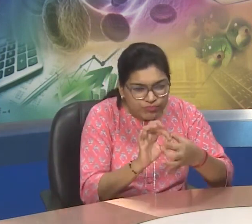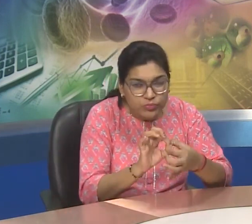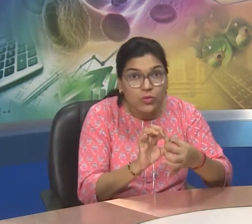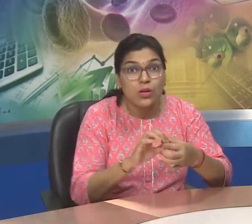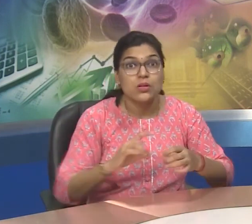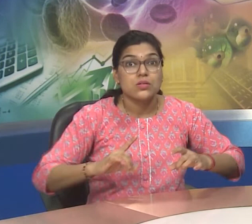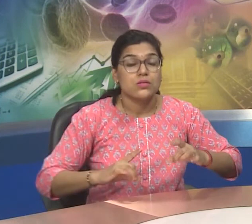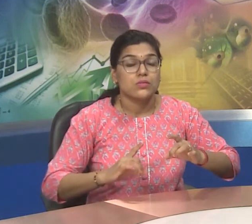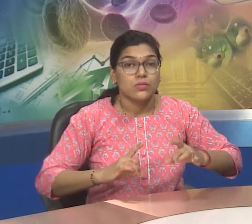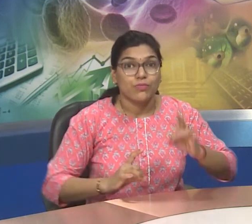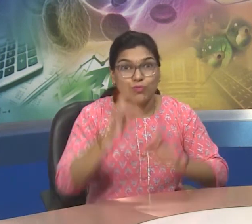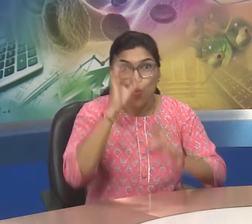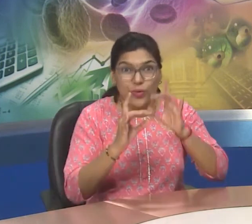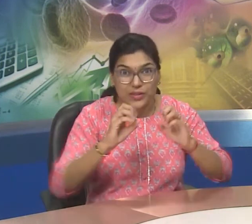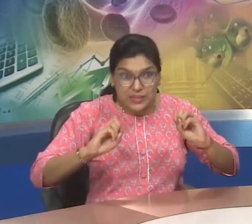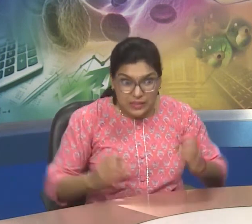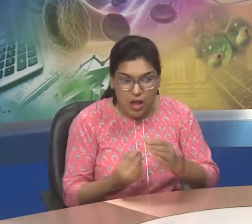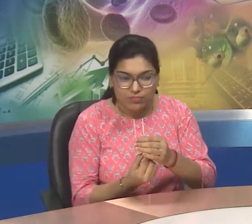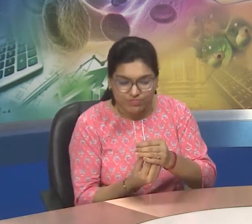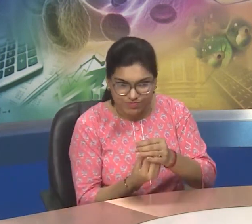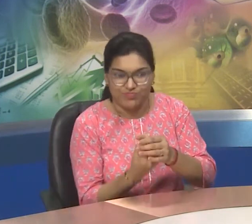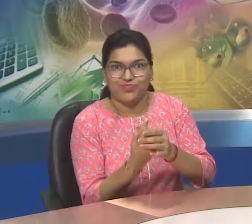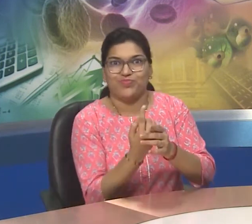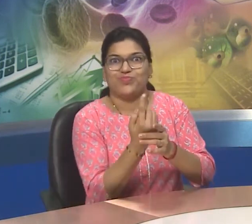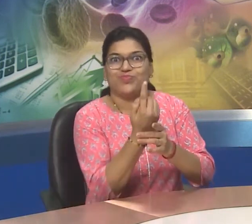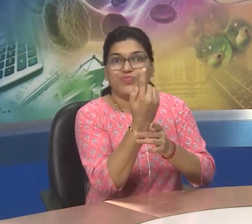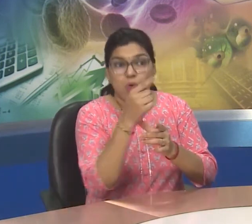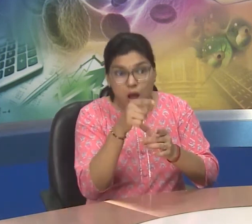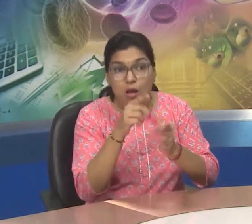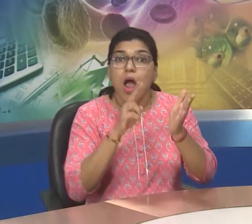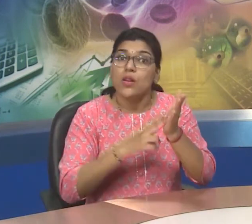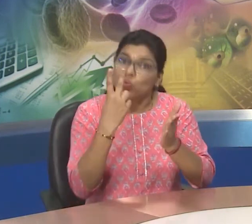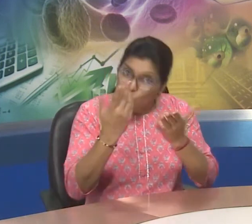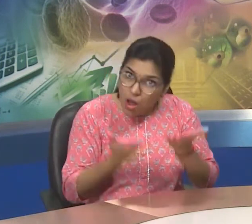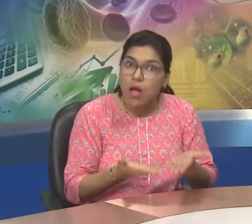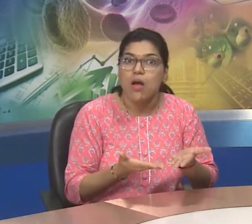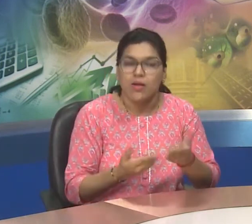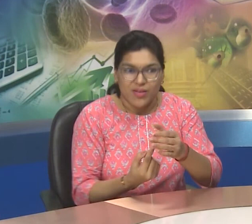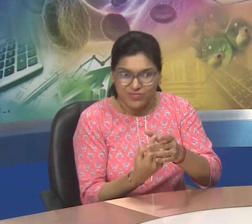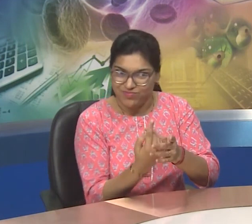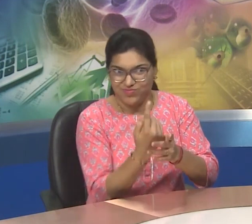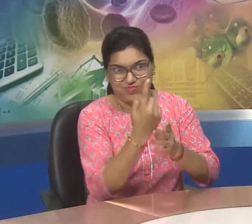Nitrogen helps microorganisms to grow.